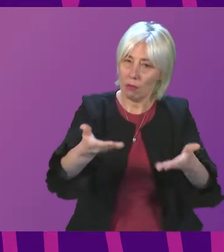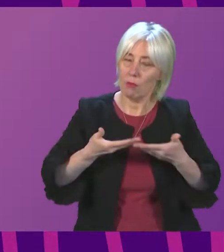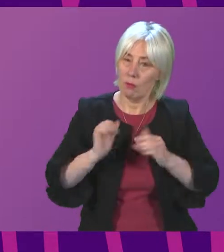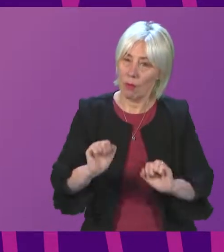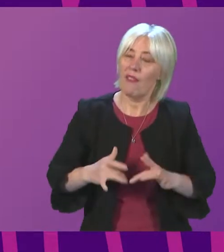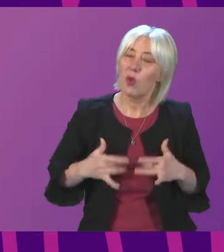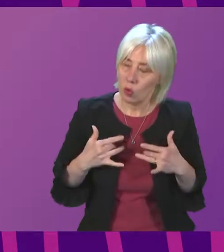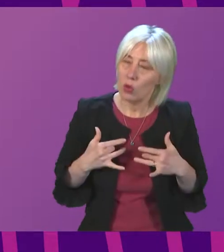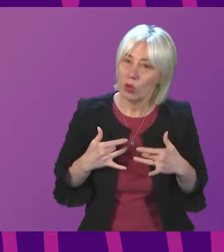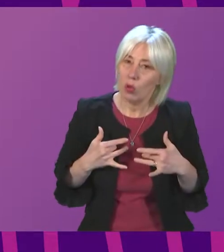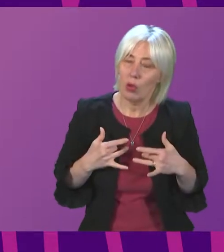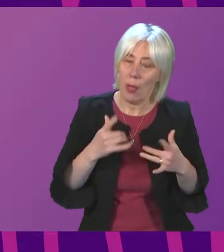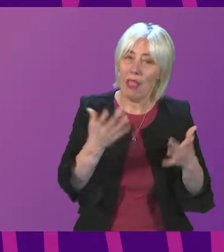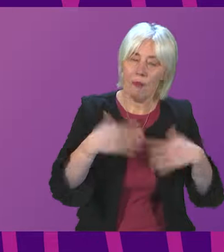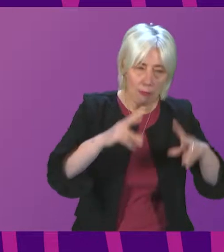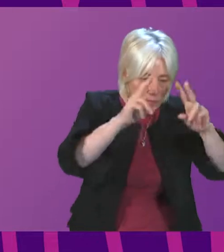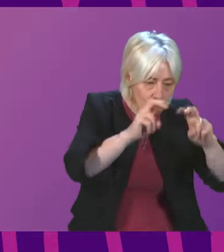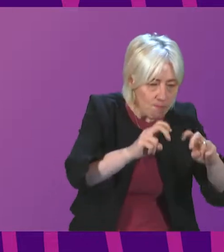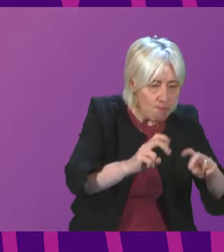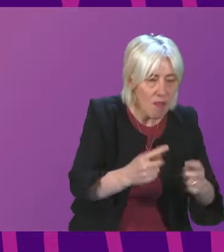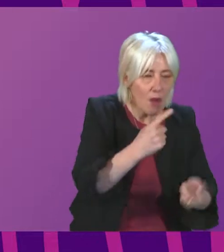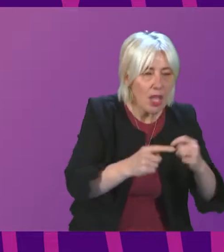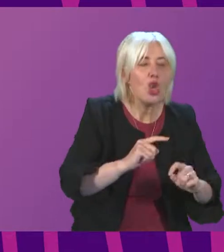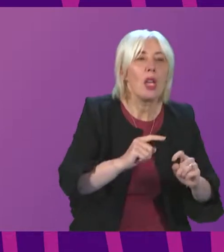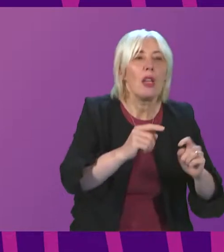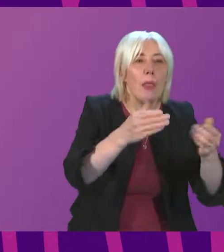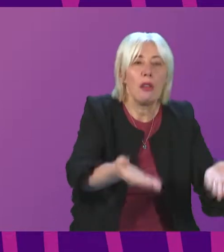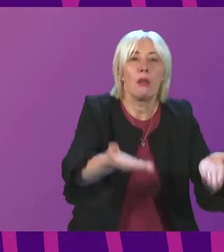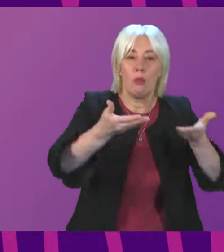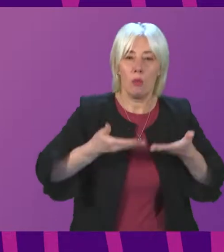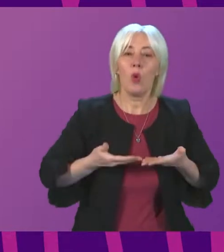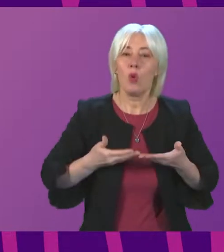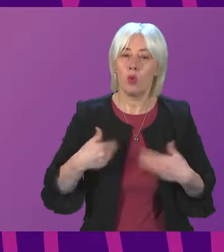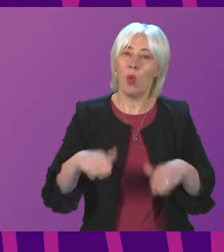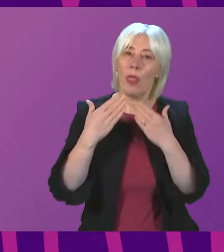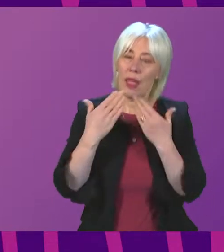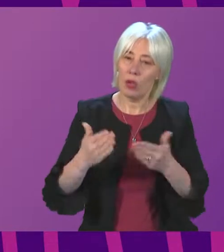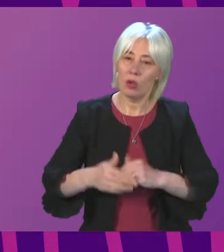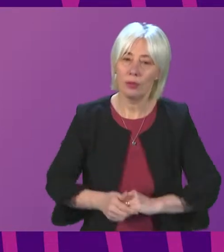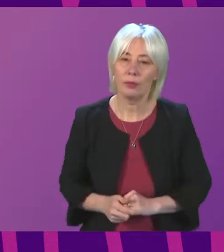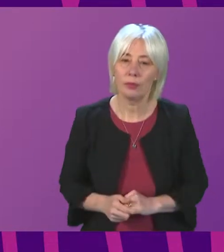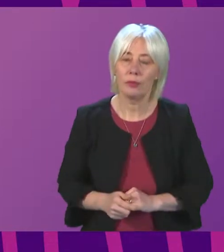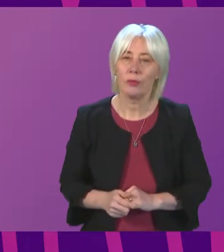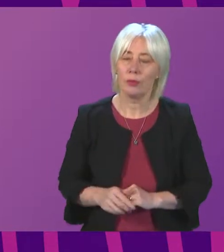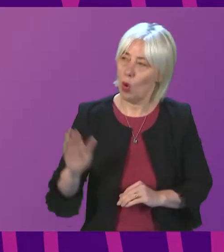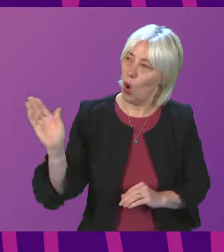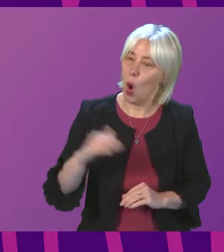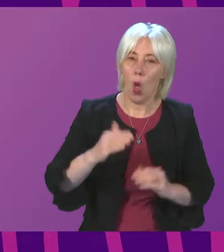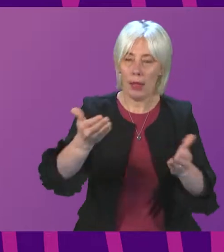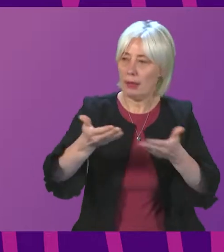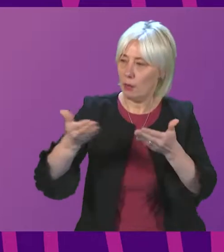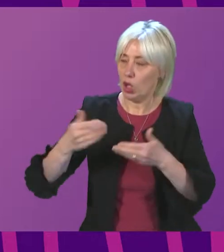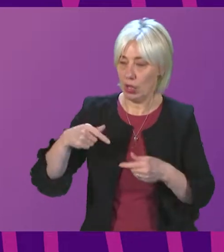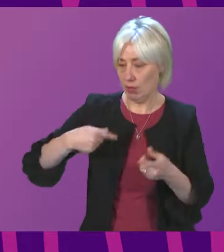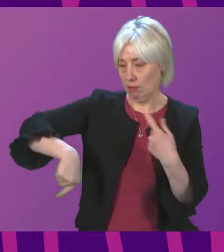to us, to research the information and to forward it to us on this petition. All of these submissions have been shared with